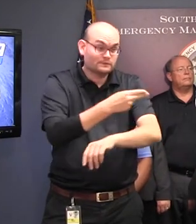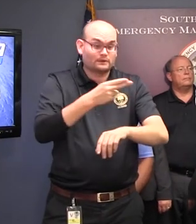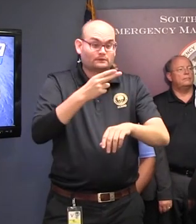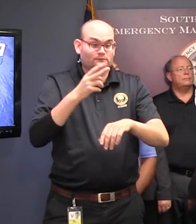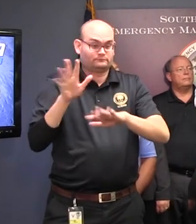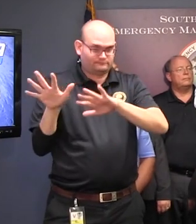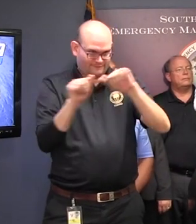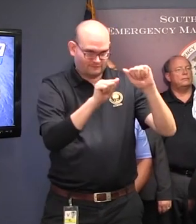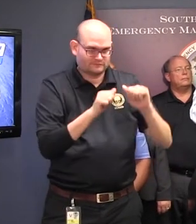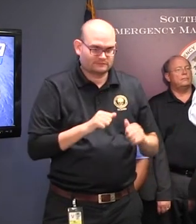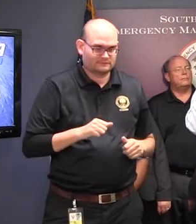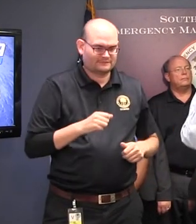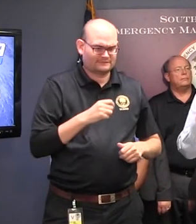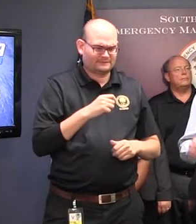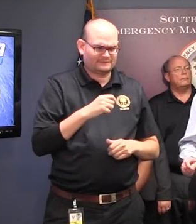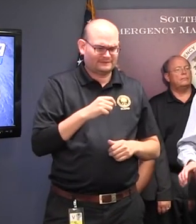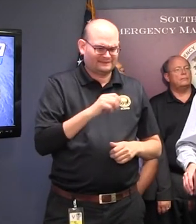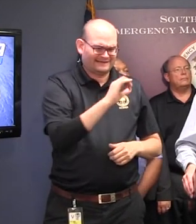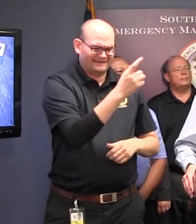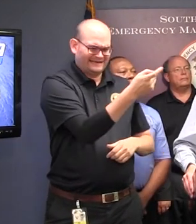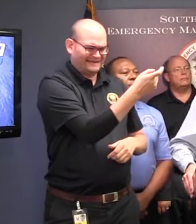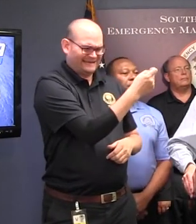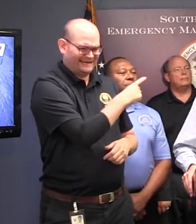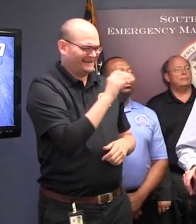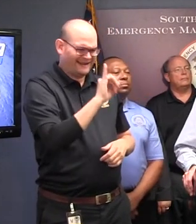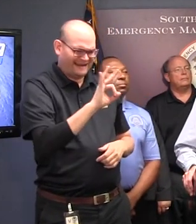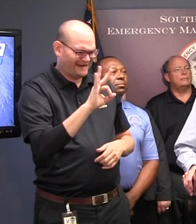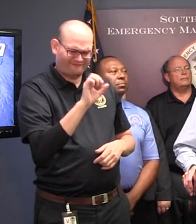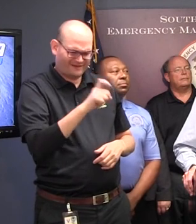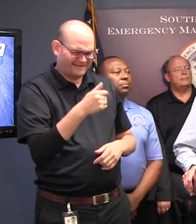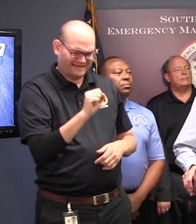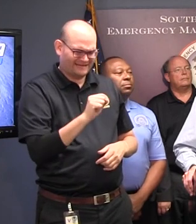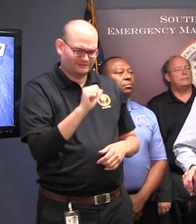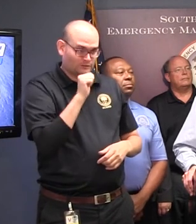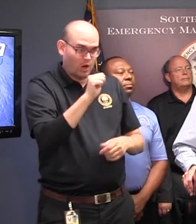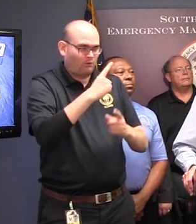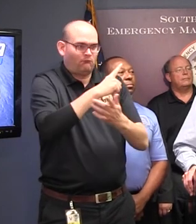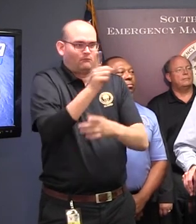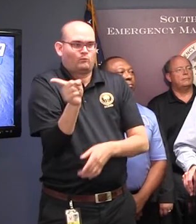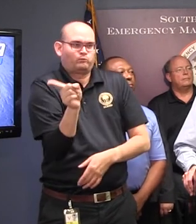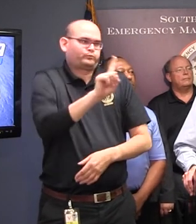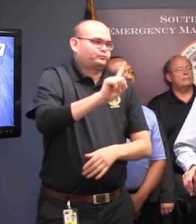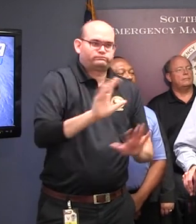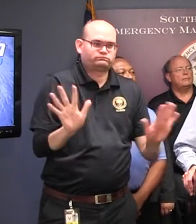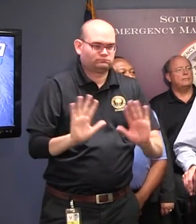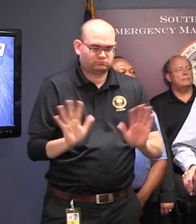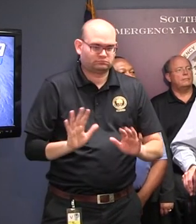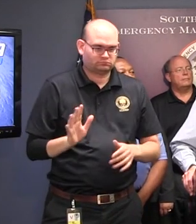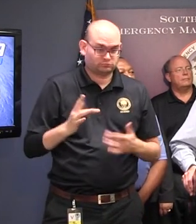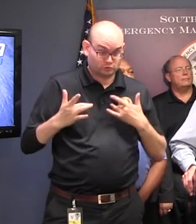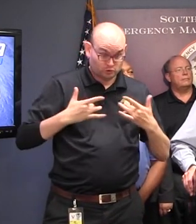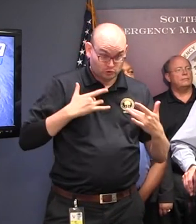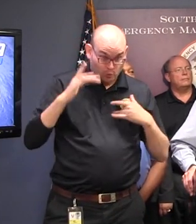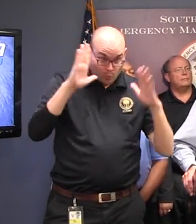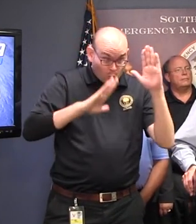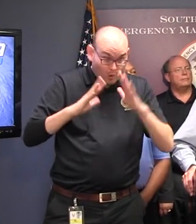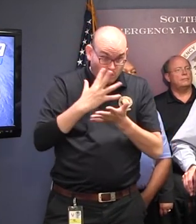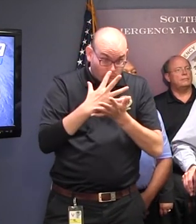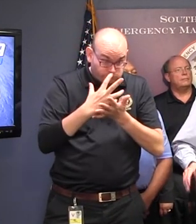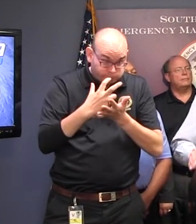shortage in the state? I'm concerned about spot shortages due to a panic.